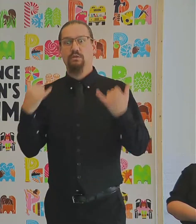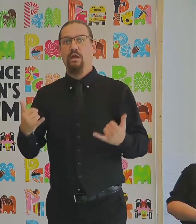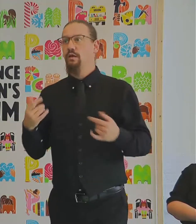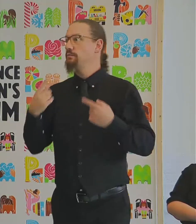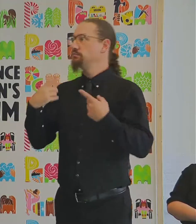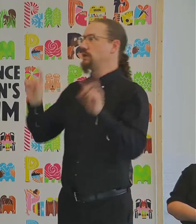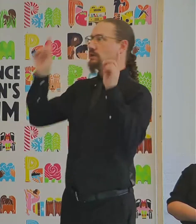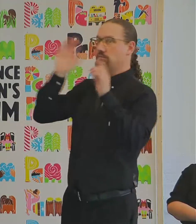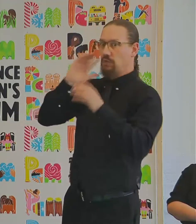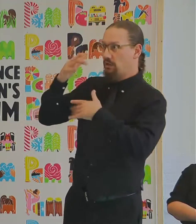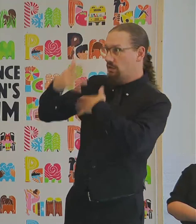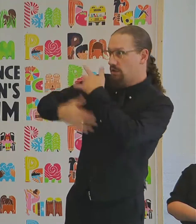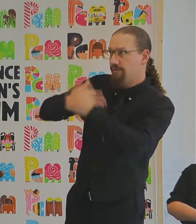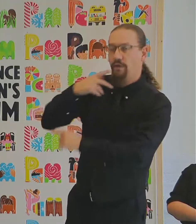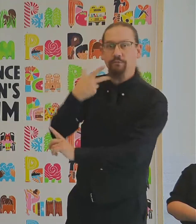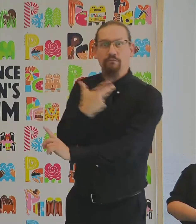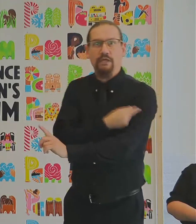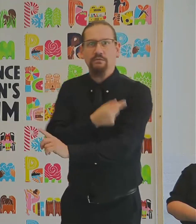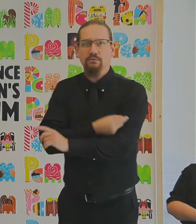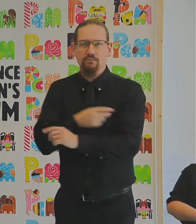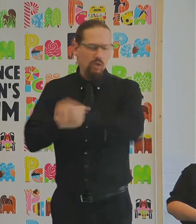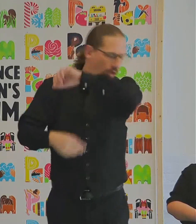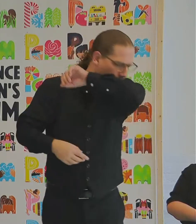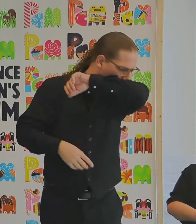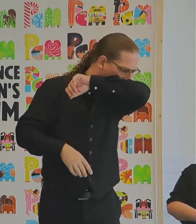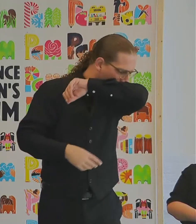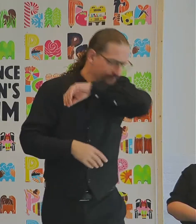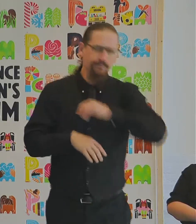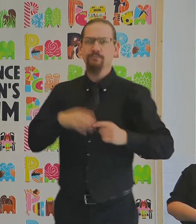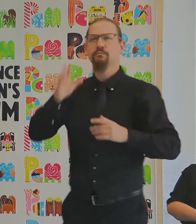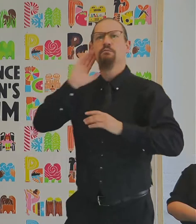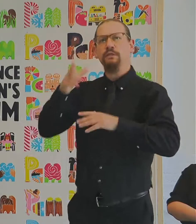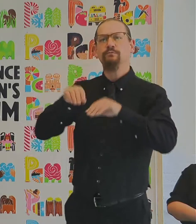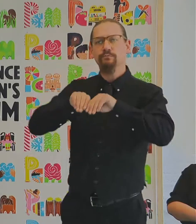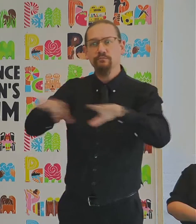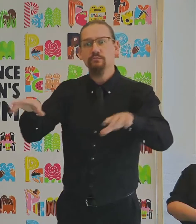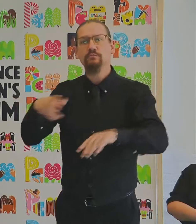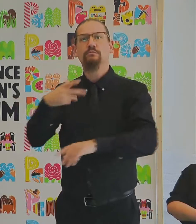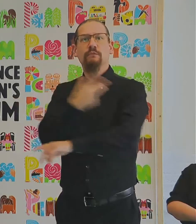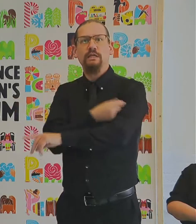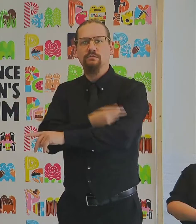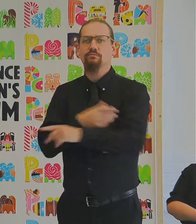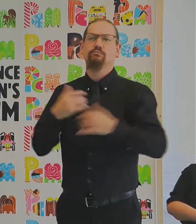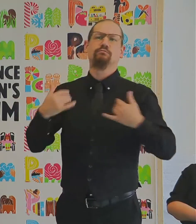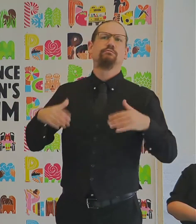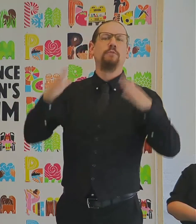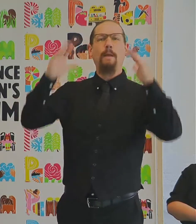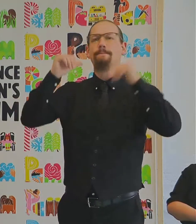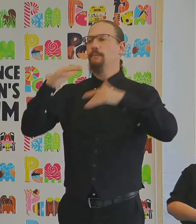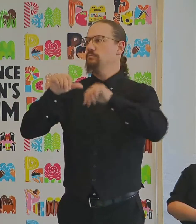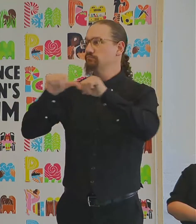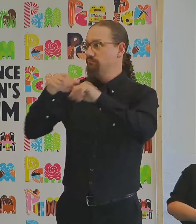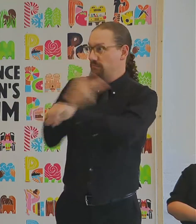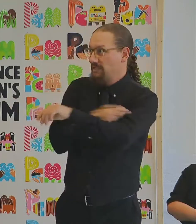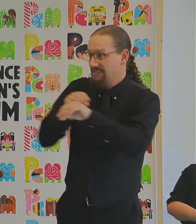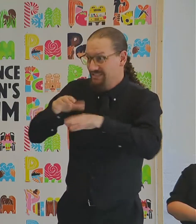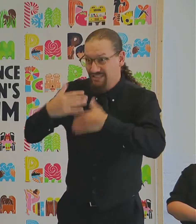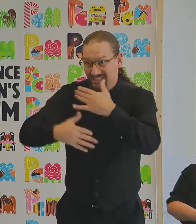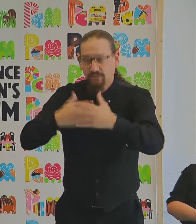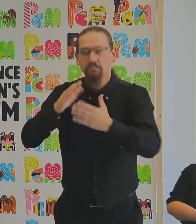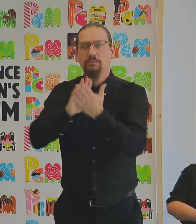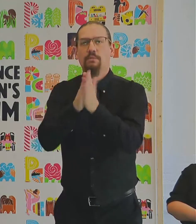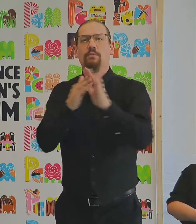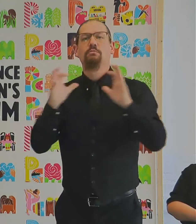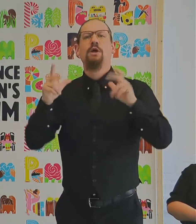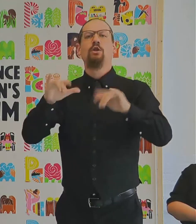for ending this pandemic and returning to the normal daily life we all crave. Pediatricians and family physicians recommend